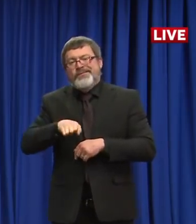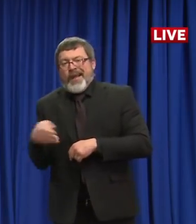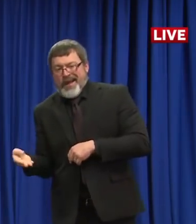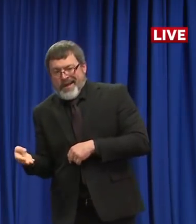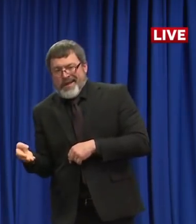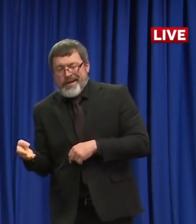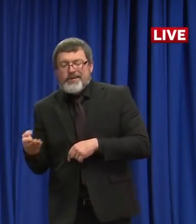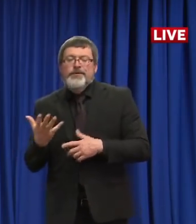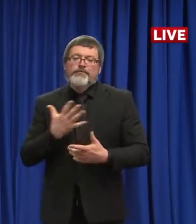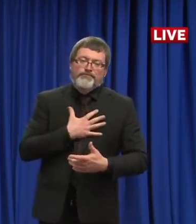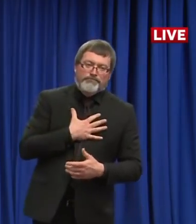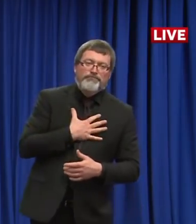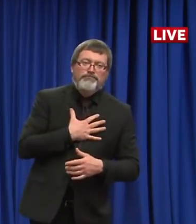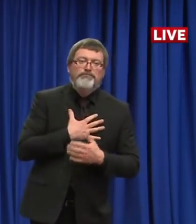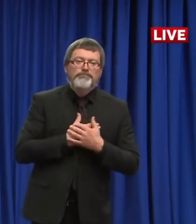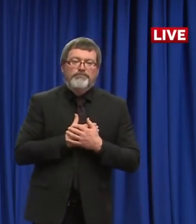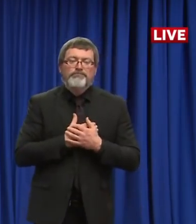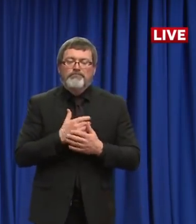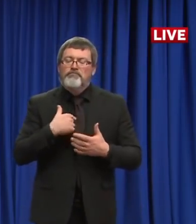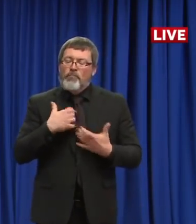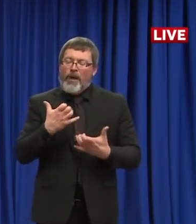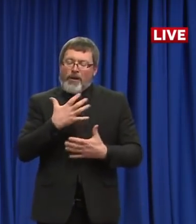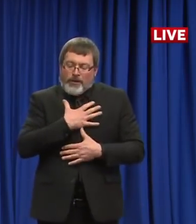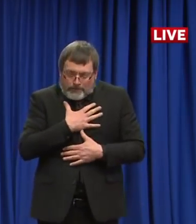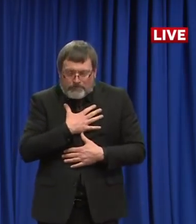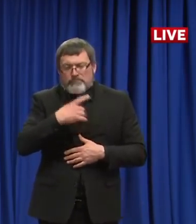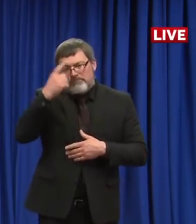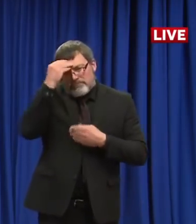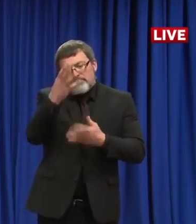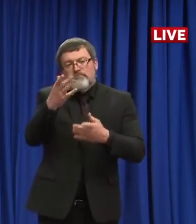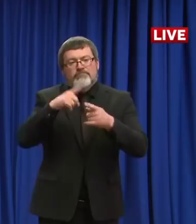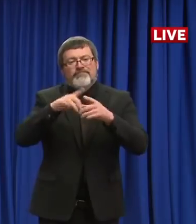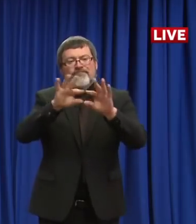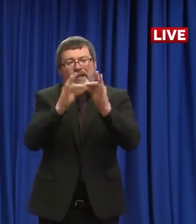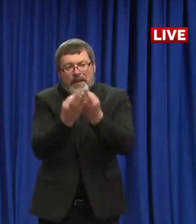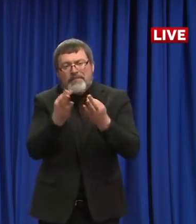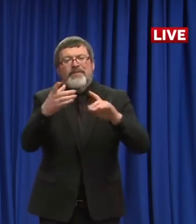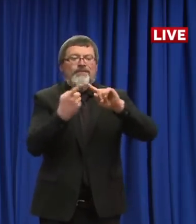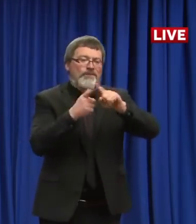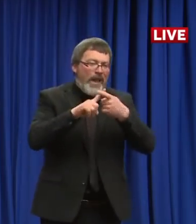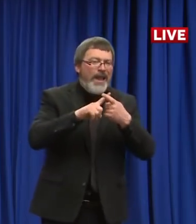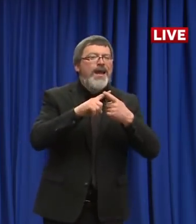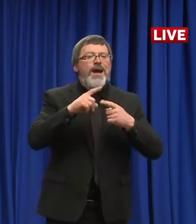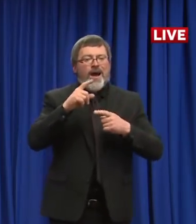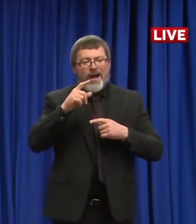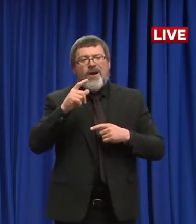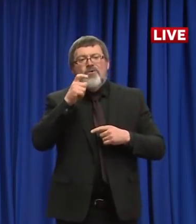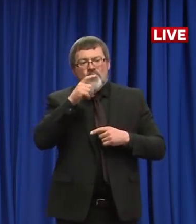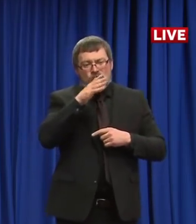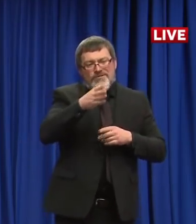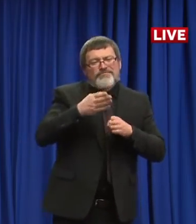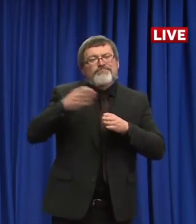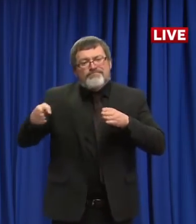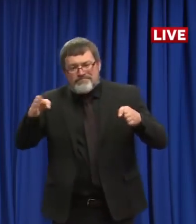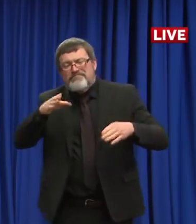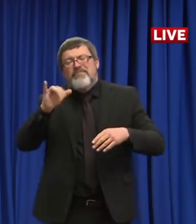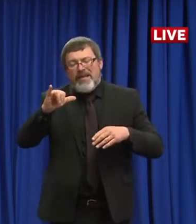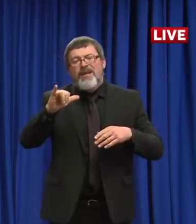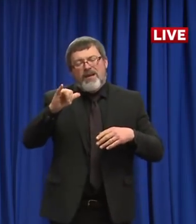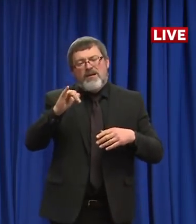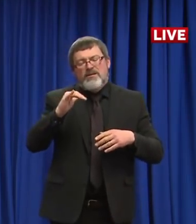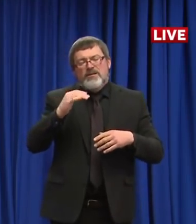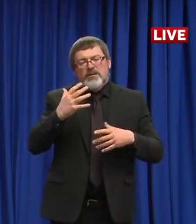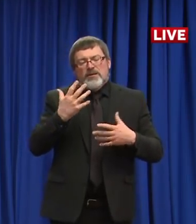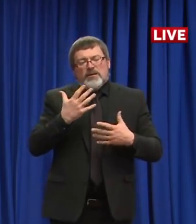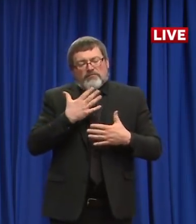that are having to deal with this unfortunate situation, especially giving given the overall trying times that we are going